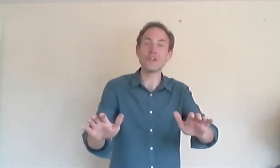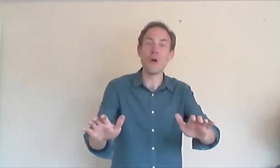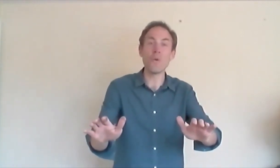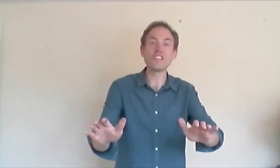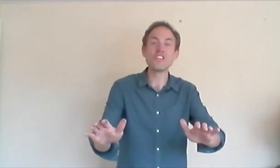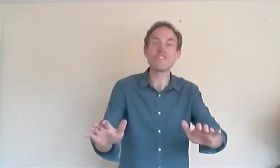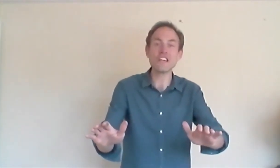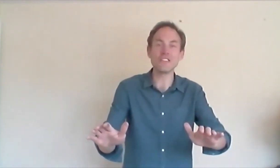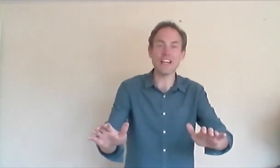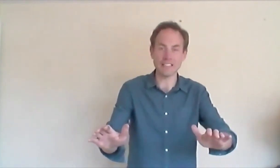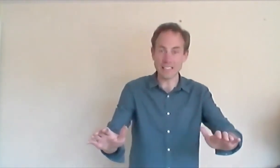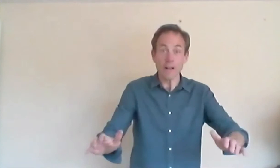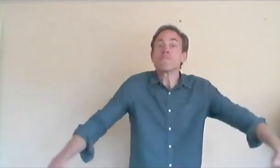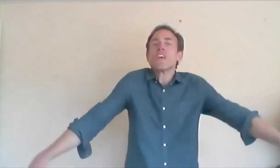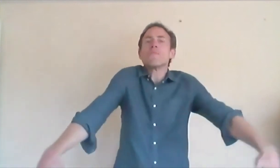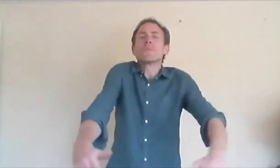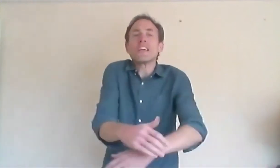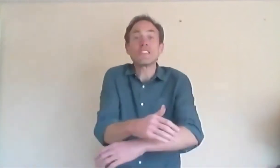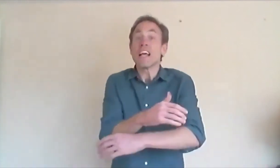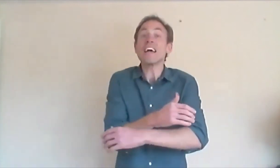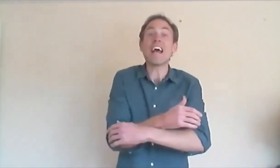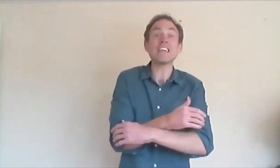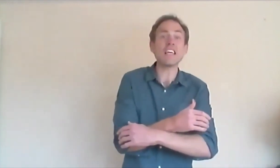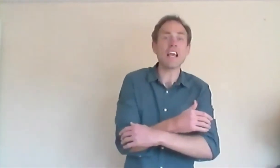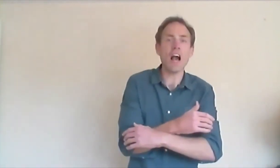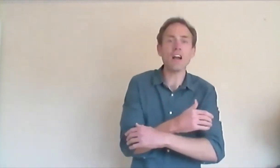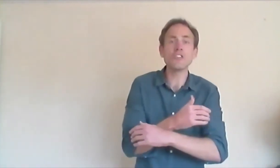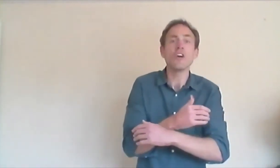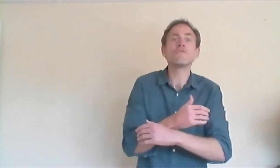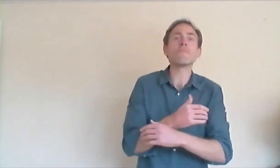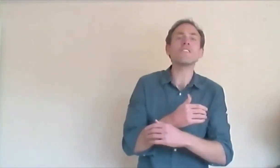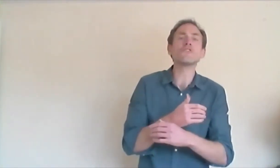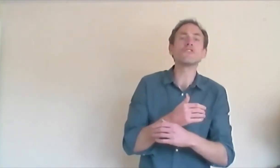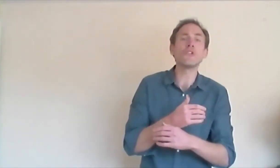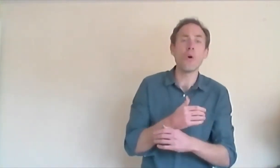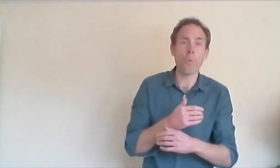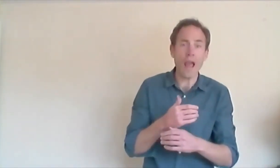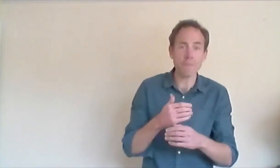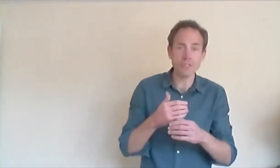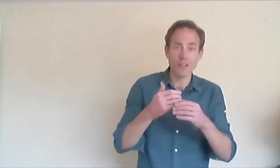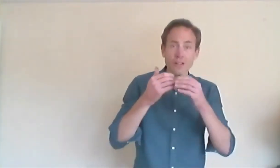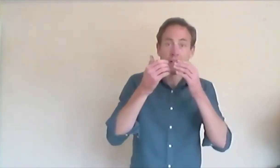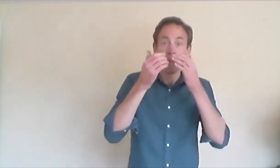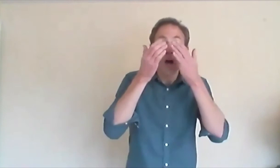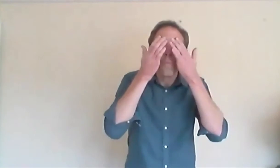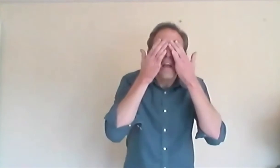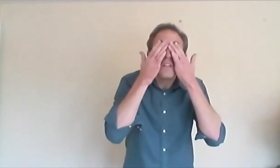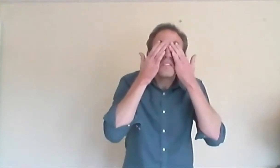were reunited. They embraced. And as they hugged, Rapunzel wept. And where her